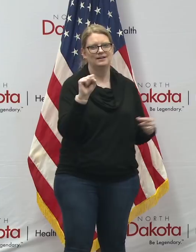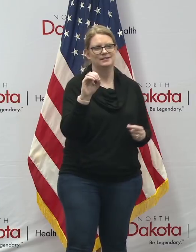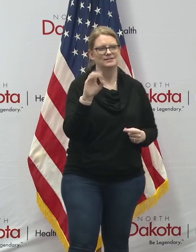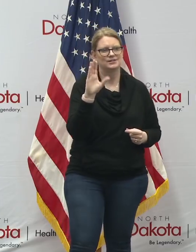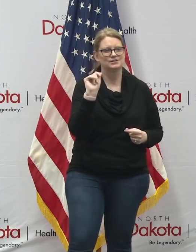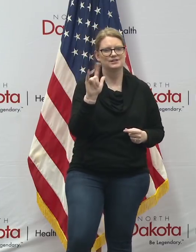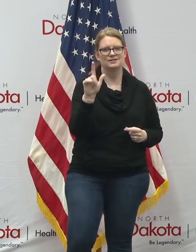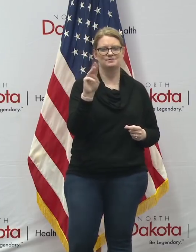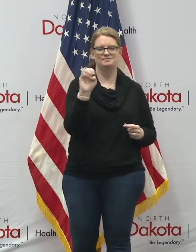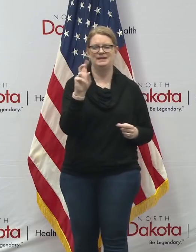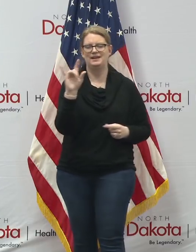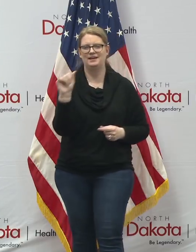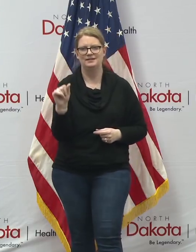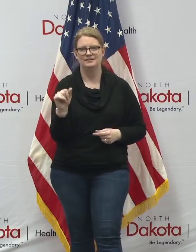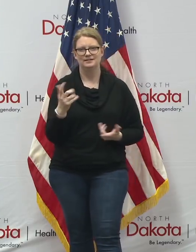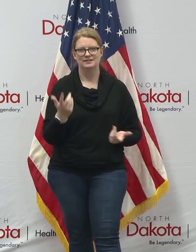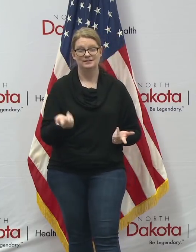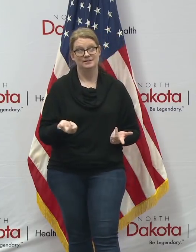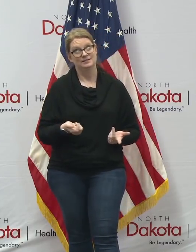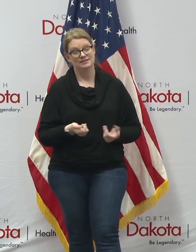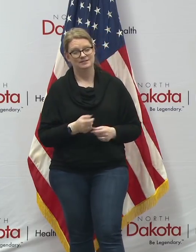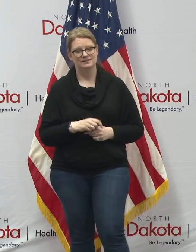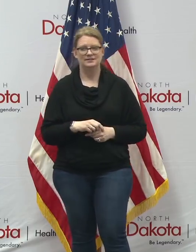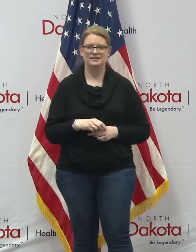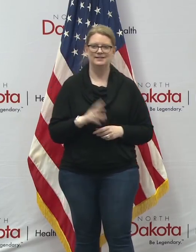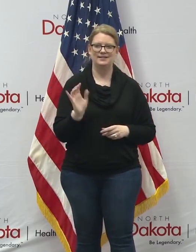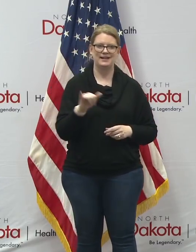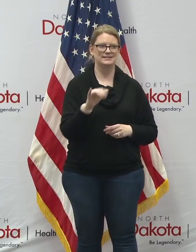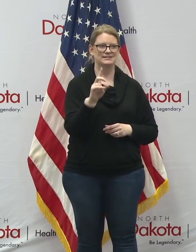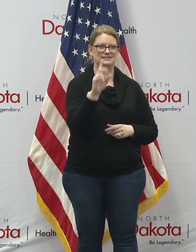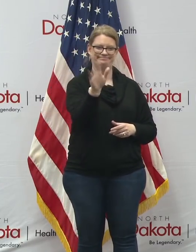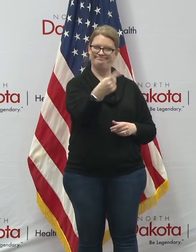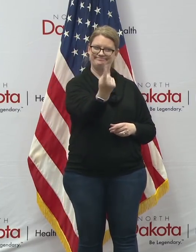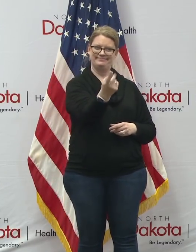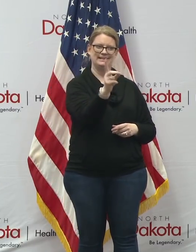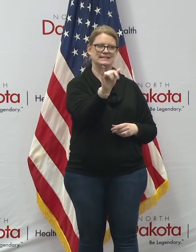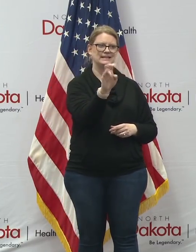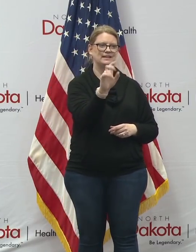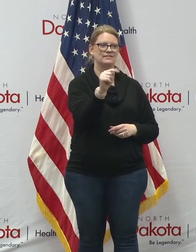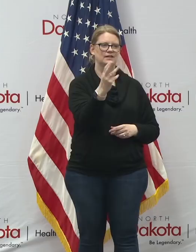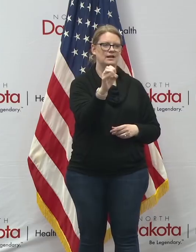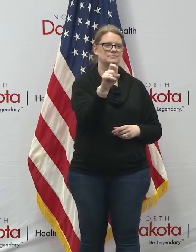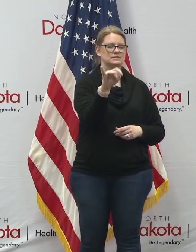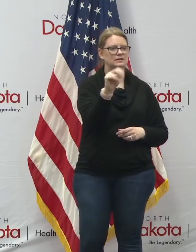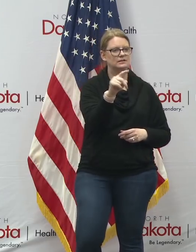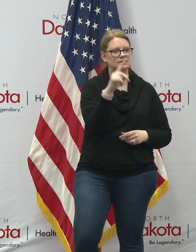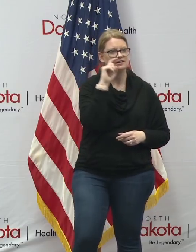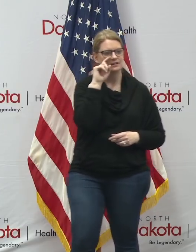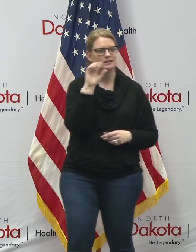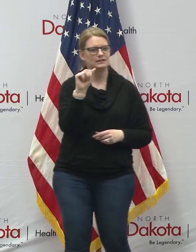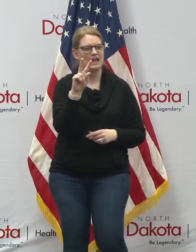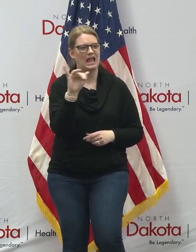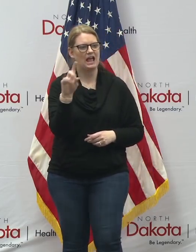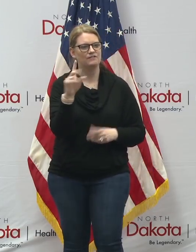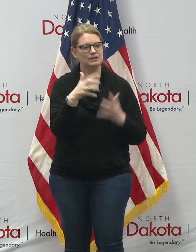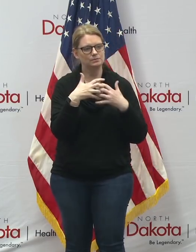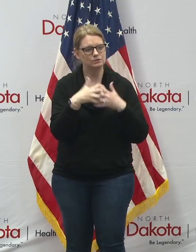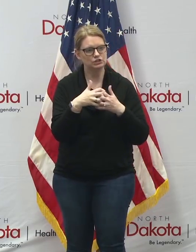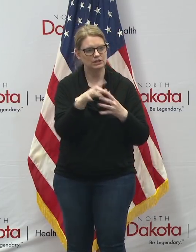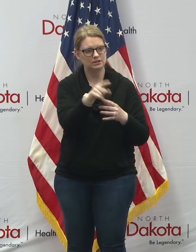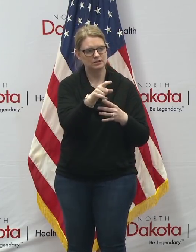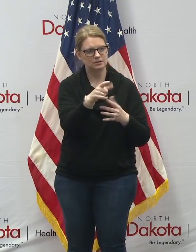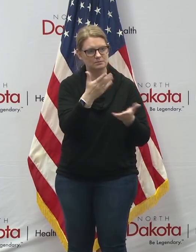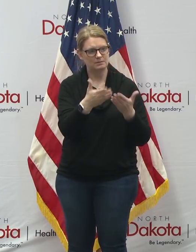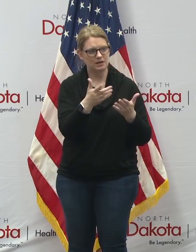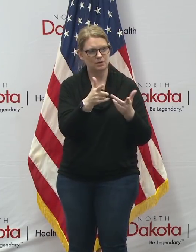social okay we'll just leave that one as a standalone dave thompson that you're talking about those are the ones that may be a